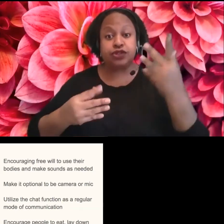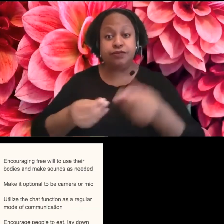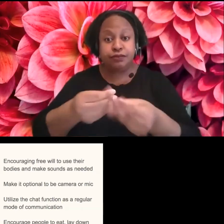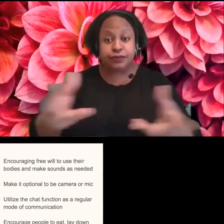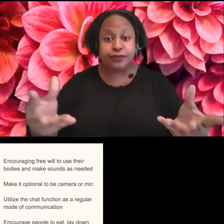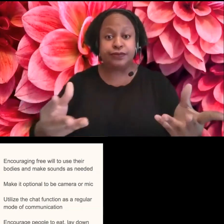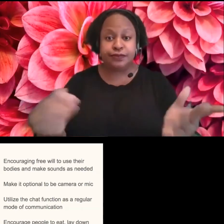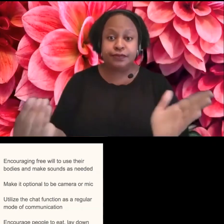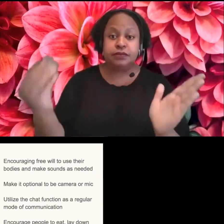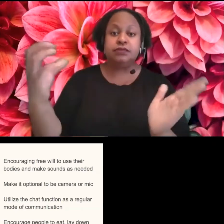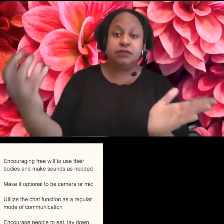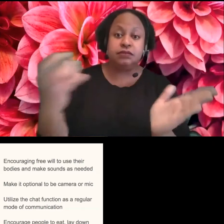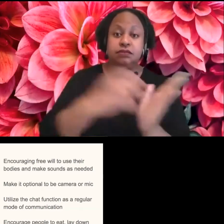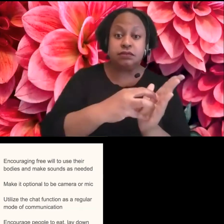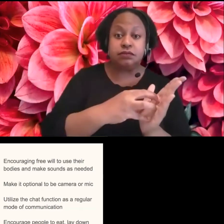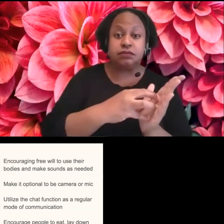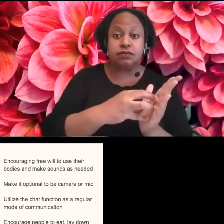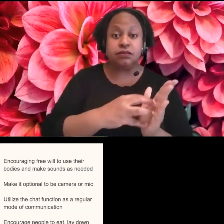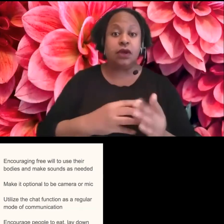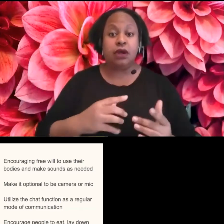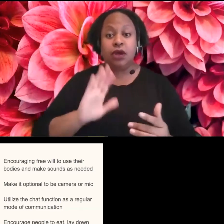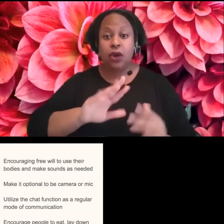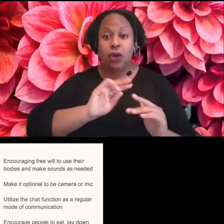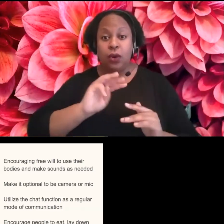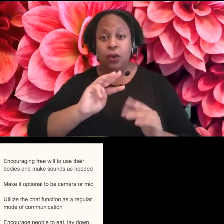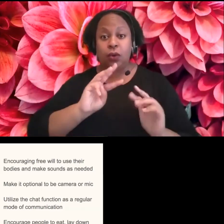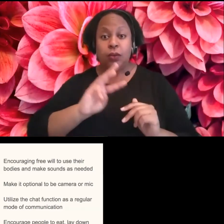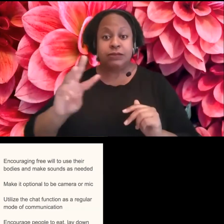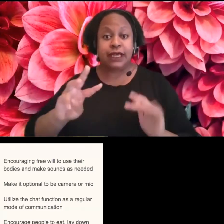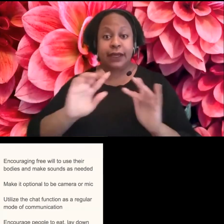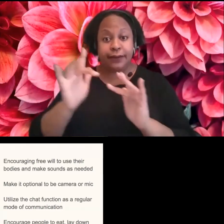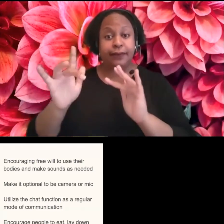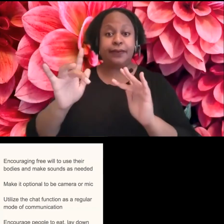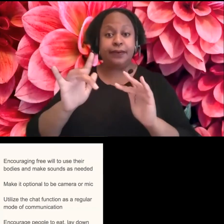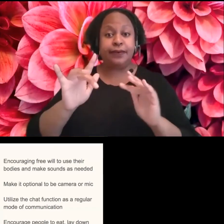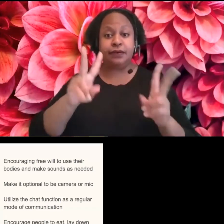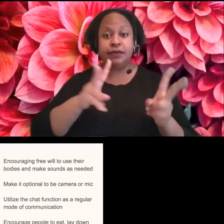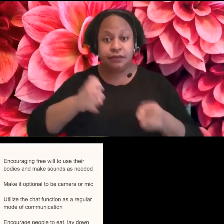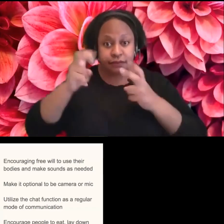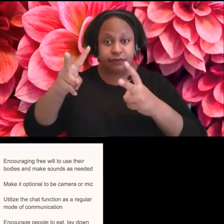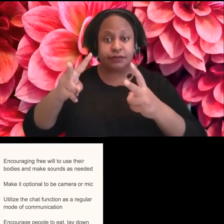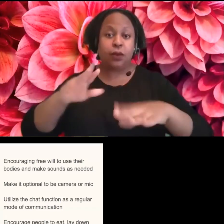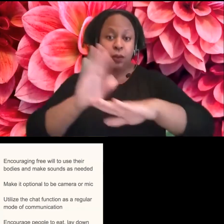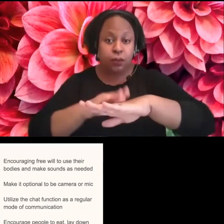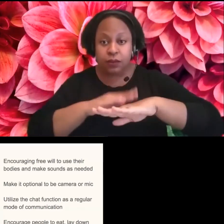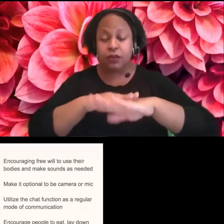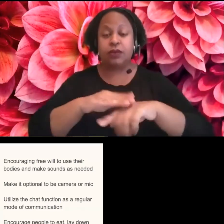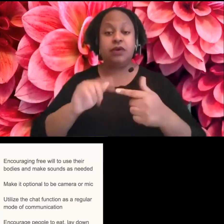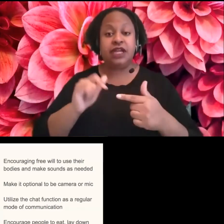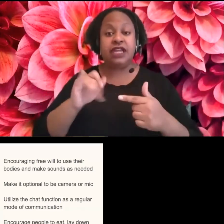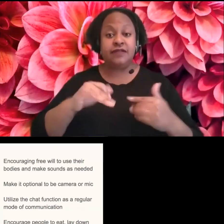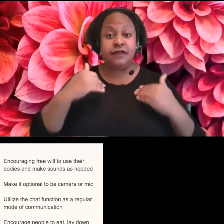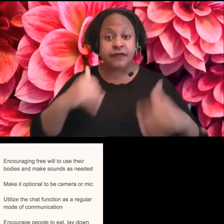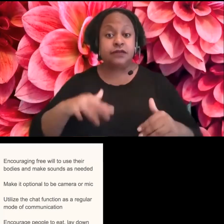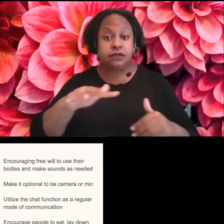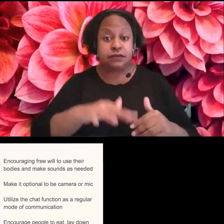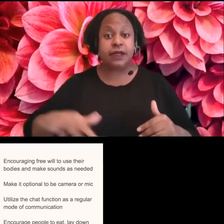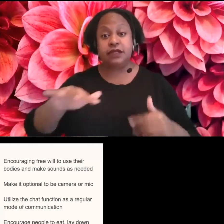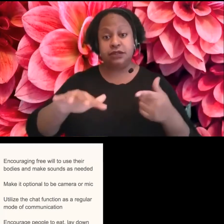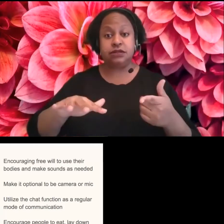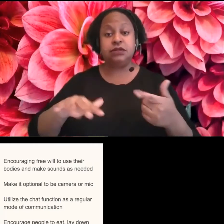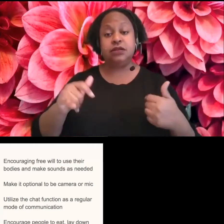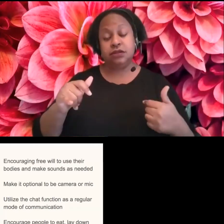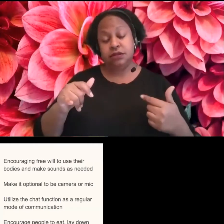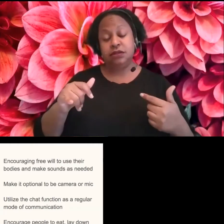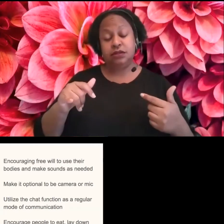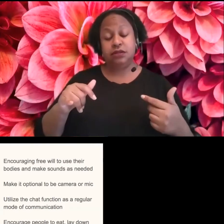even put it on your website. If you're, you know, if you have a physical space or, you know, in your agenda, if you're doing a workshop as a freelance